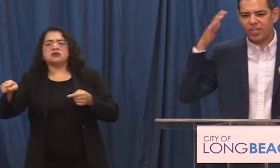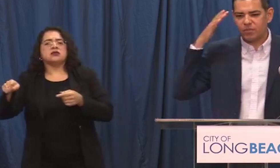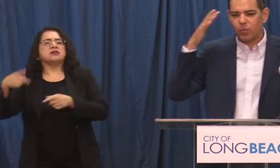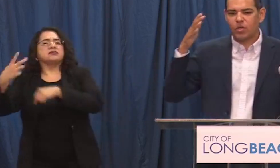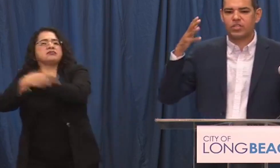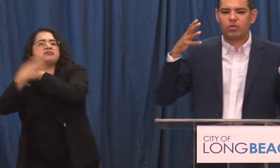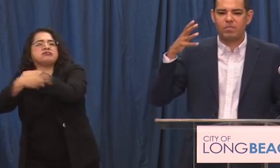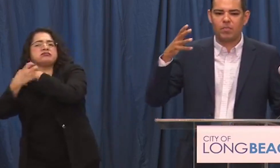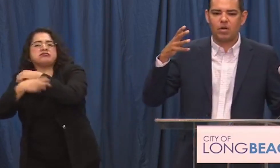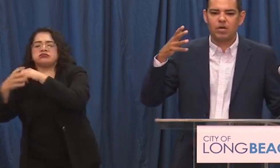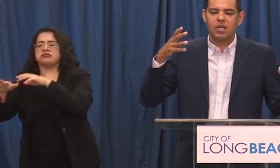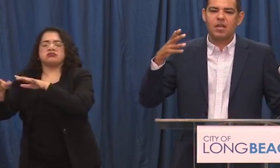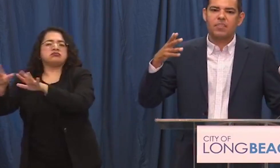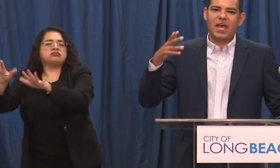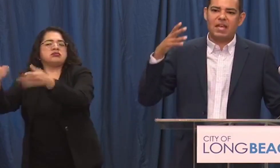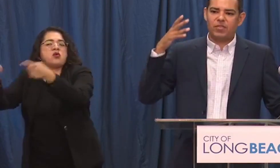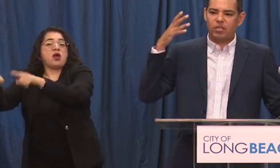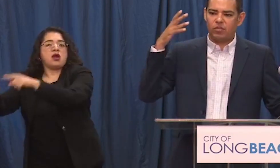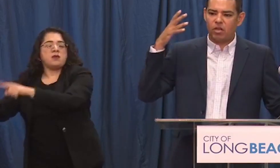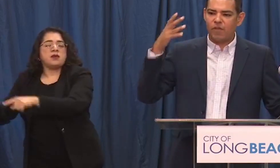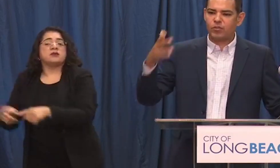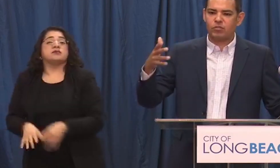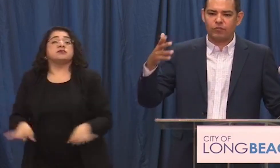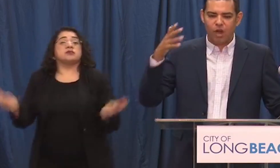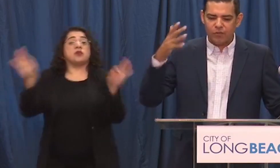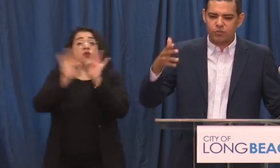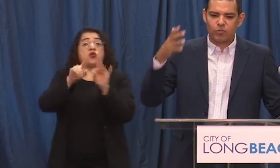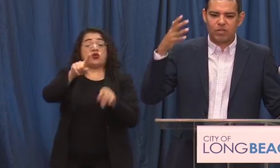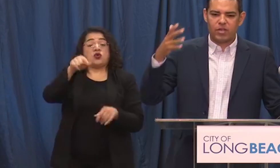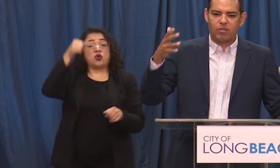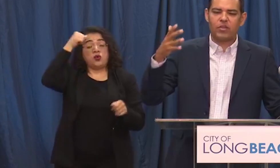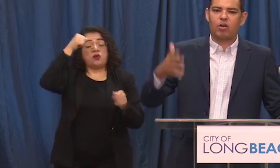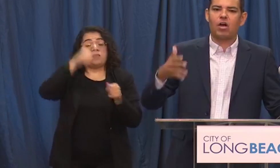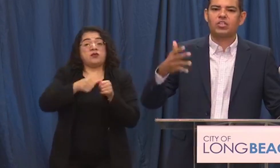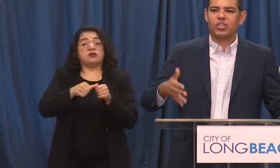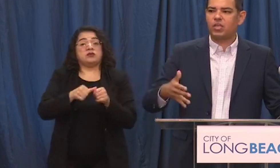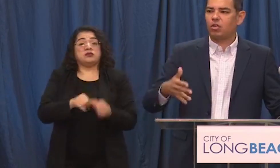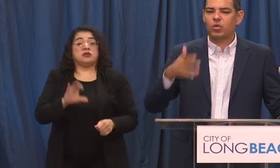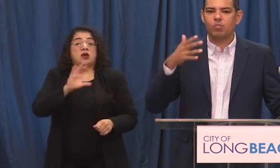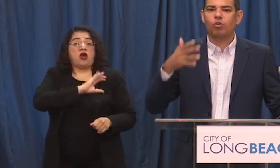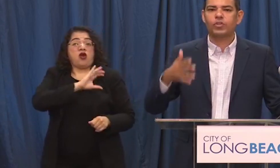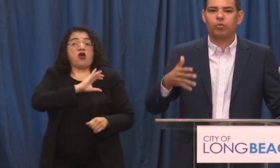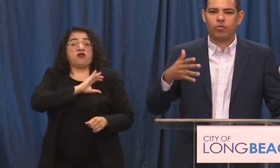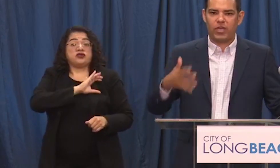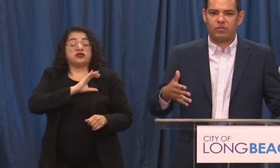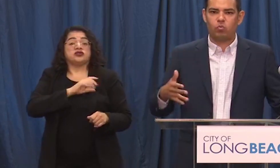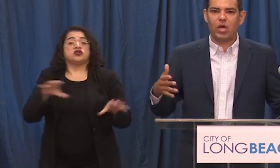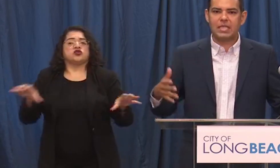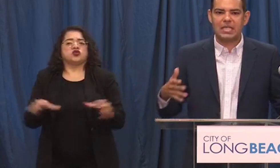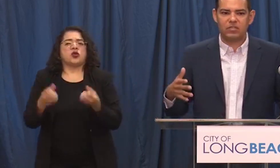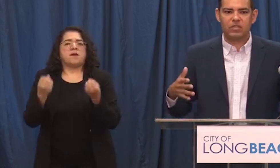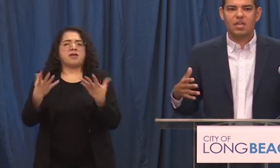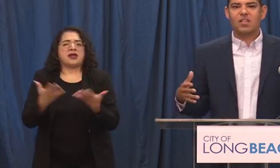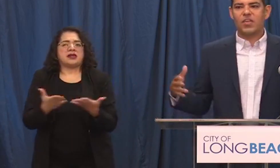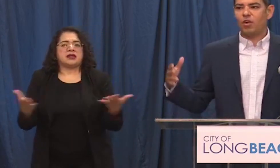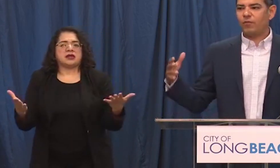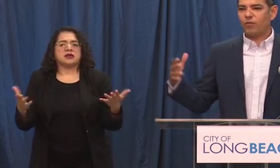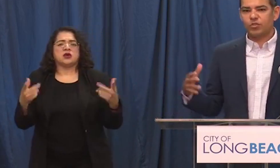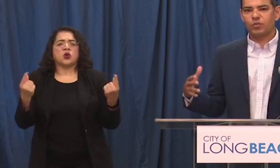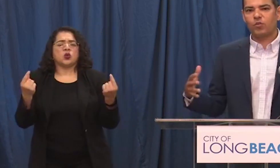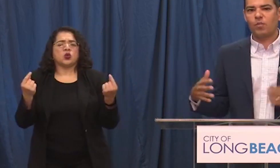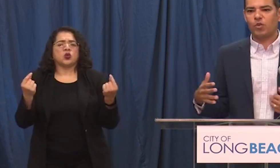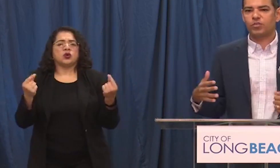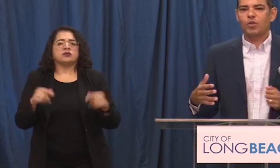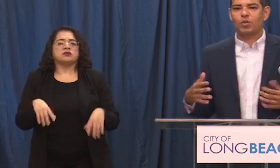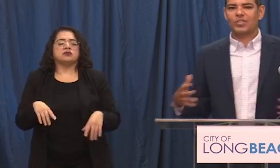officers and think it's important to remember that the the officer officers right that are on scene are doing multiple things one is they're